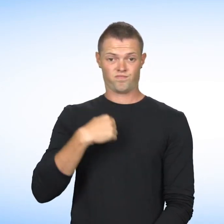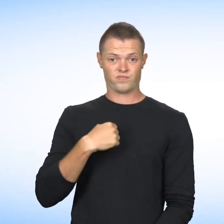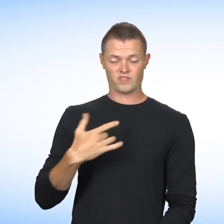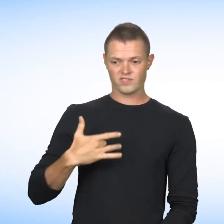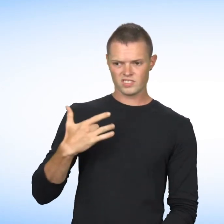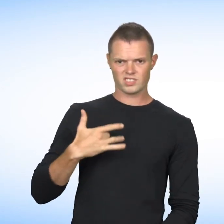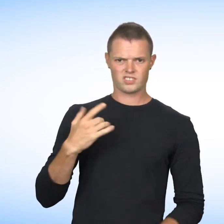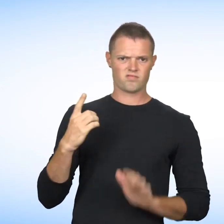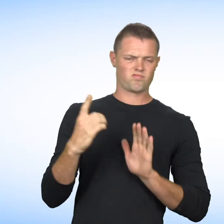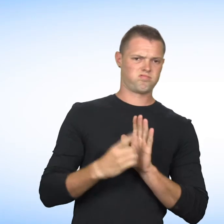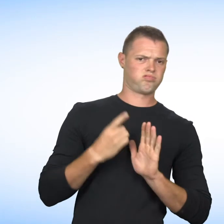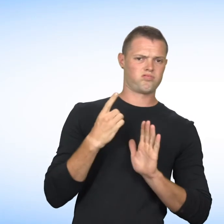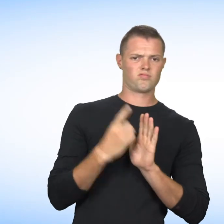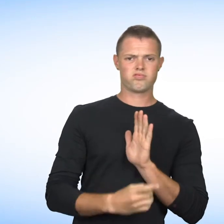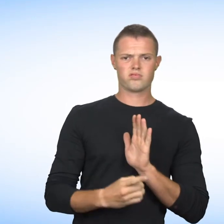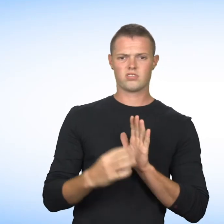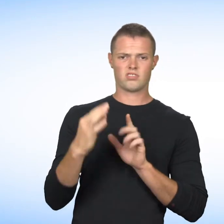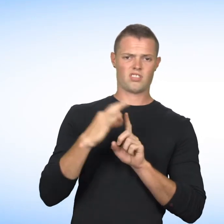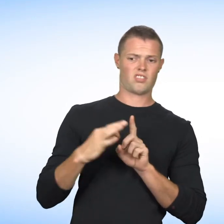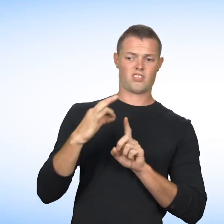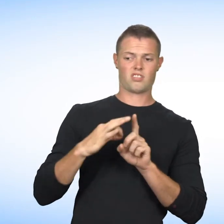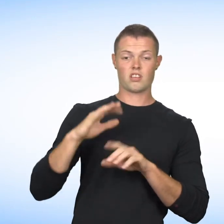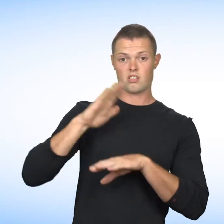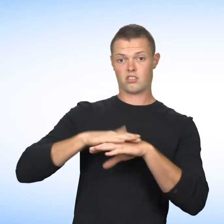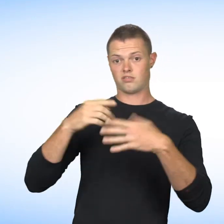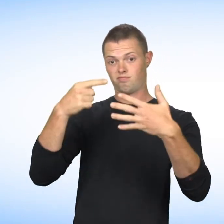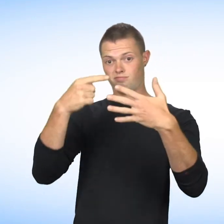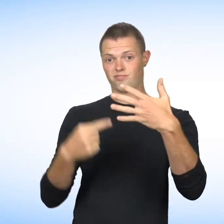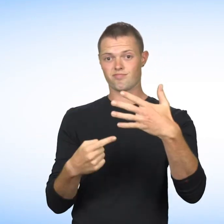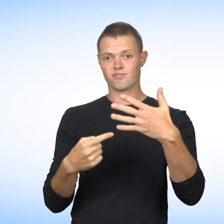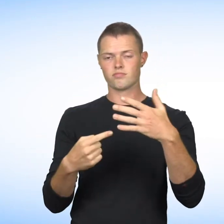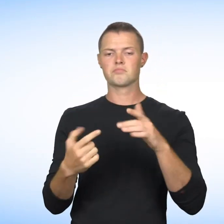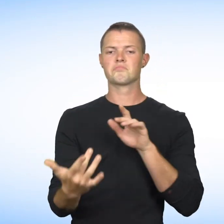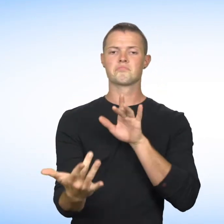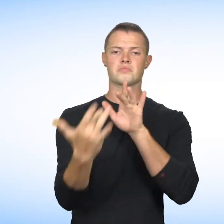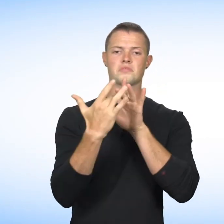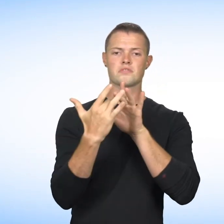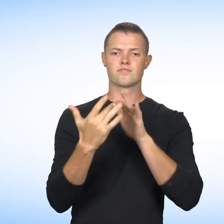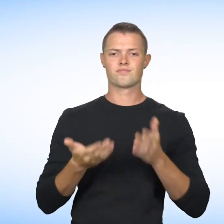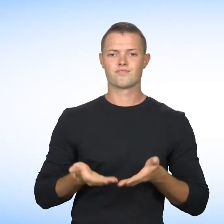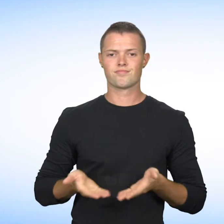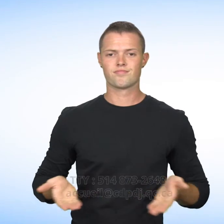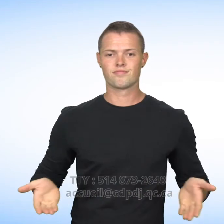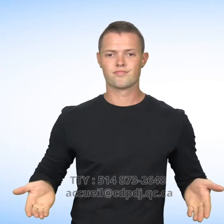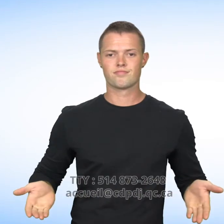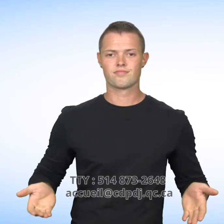If you believe you have been a victim of discrimination or harassment based on this ground, contact us